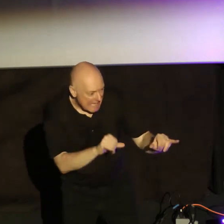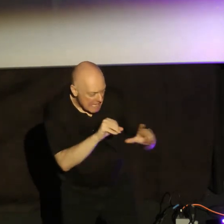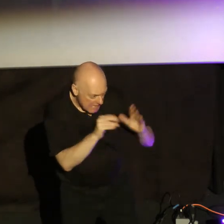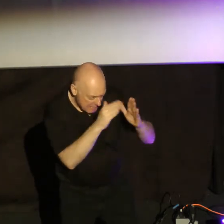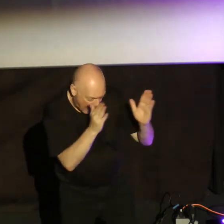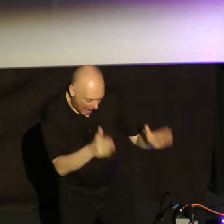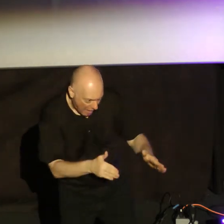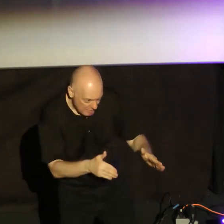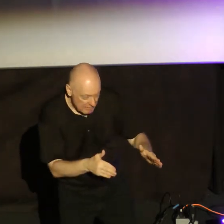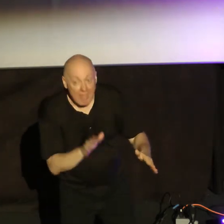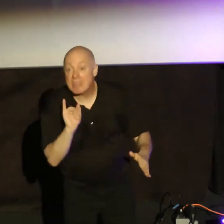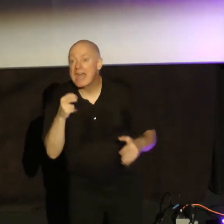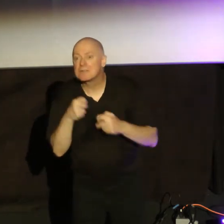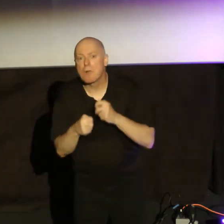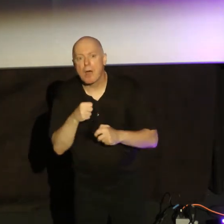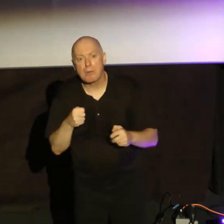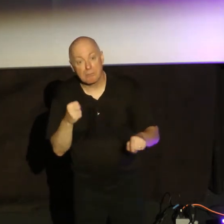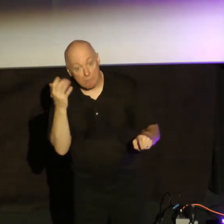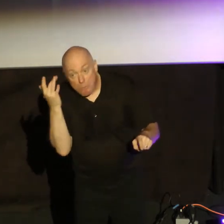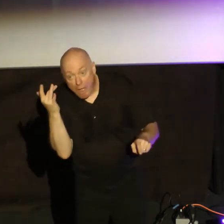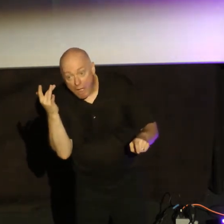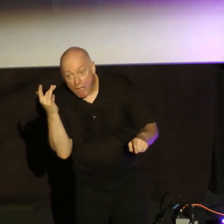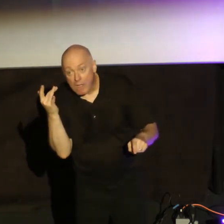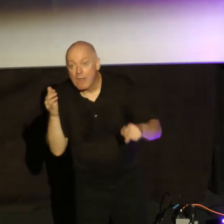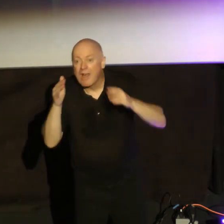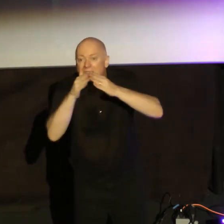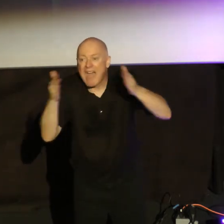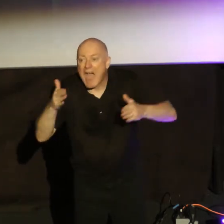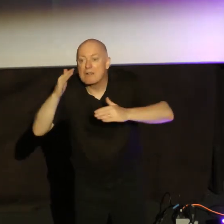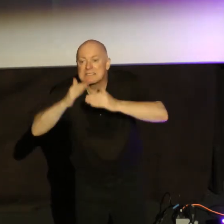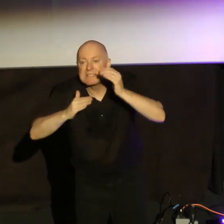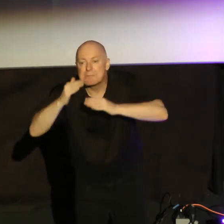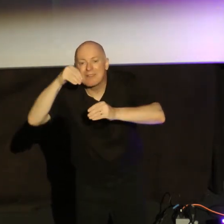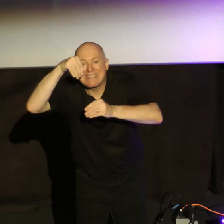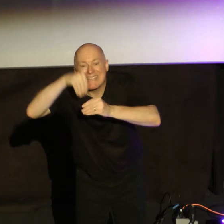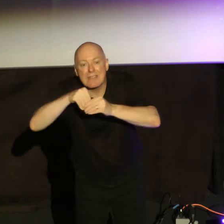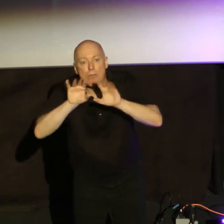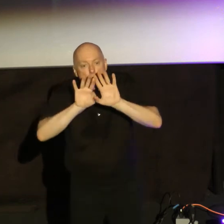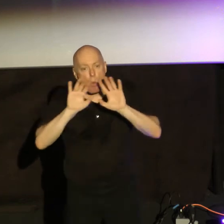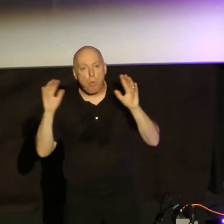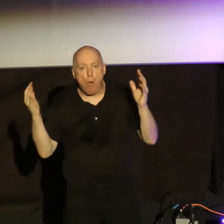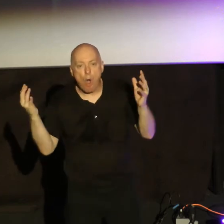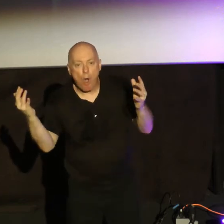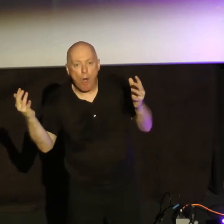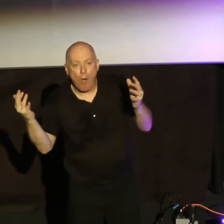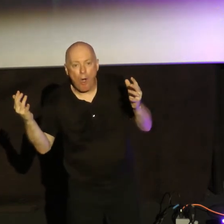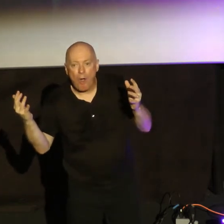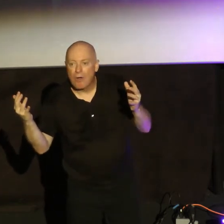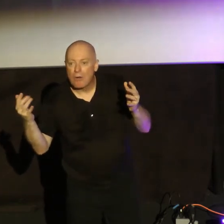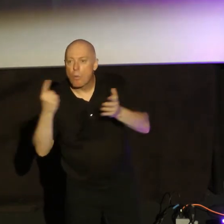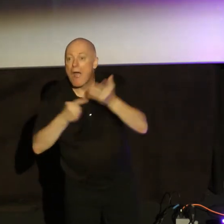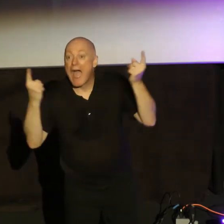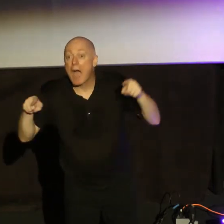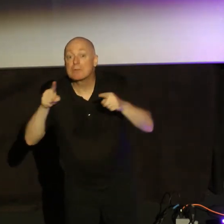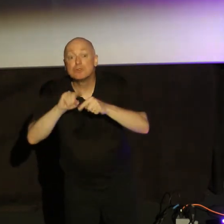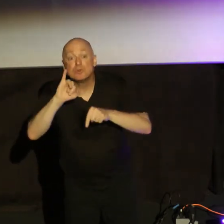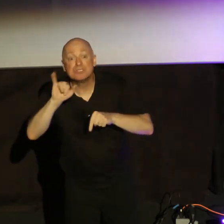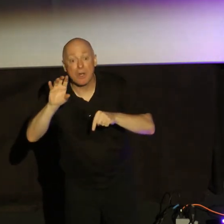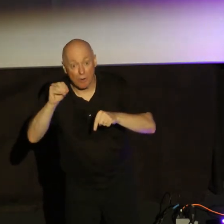That's a problem when your house is built in the wall. What happened to Jericho? The wall